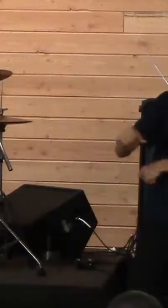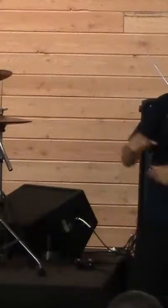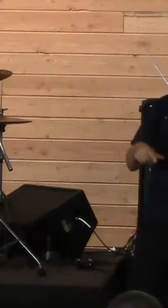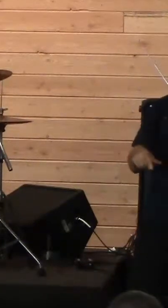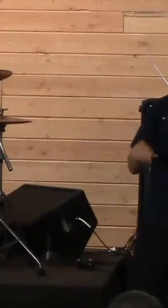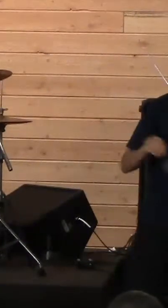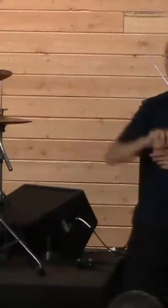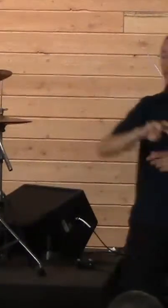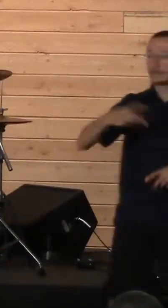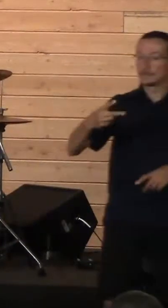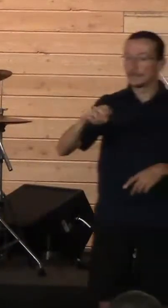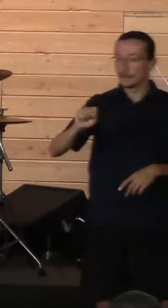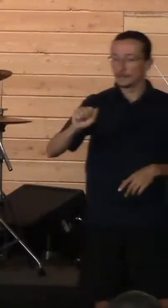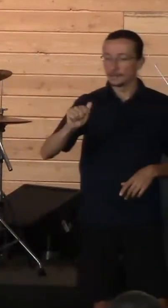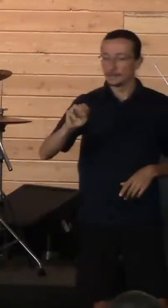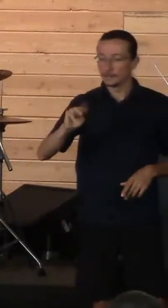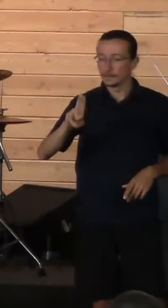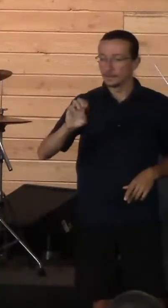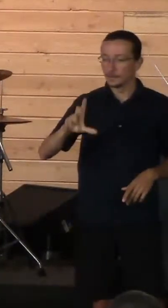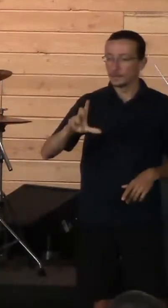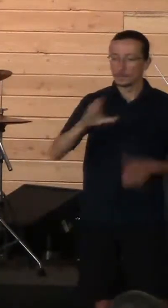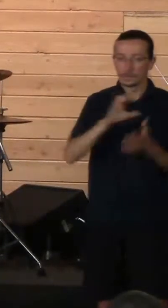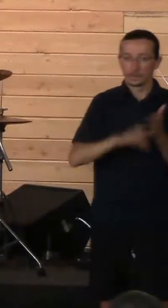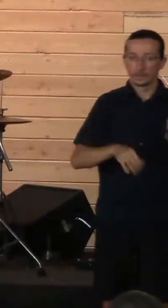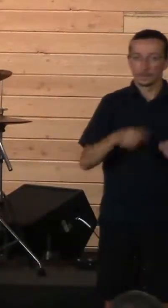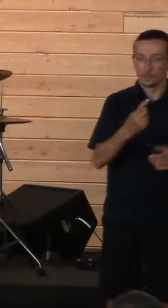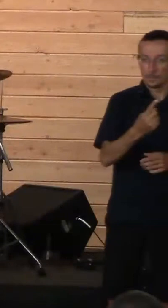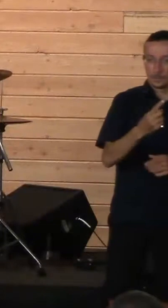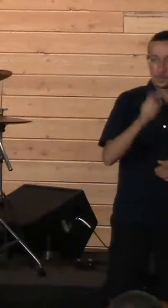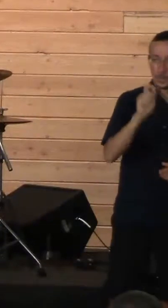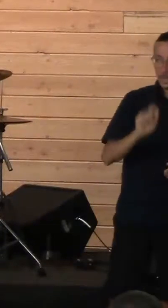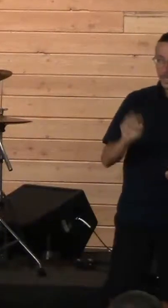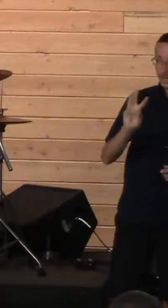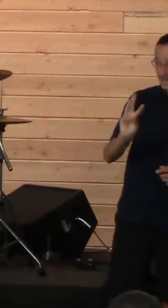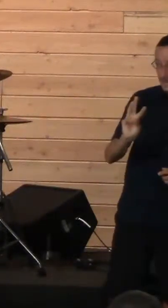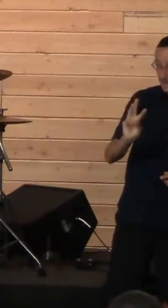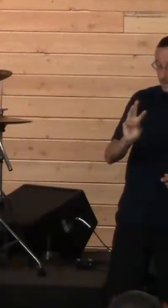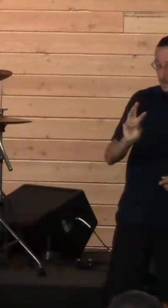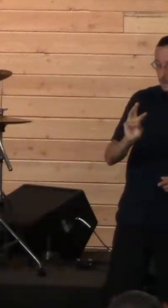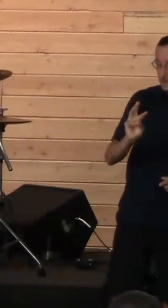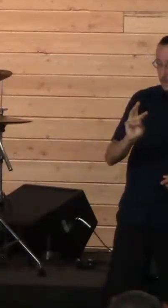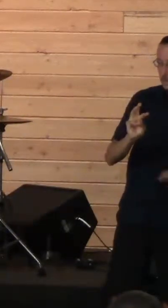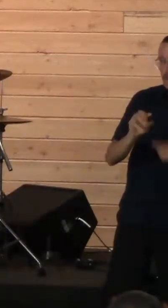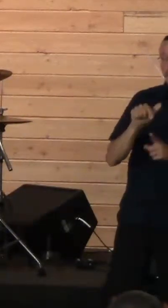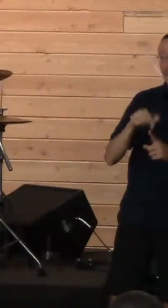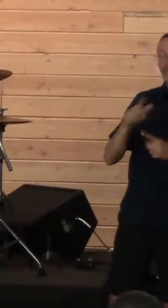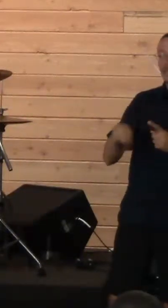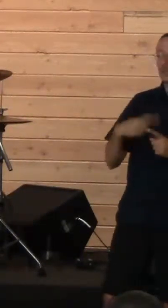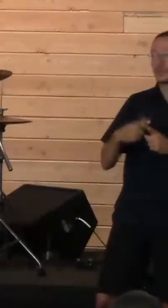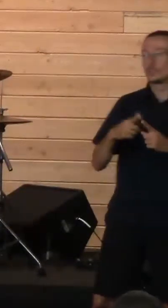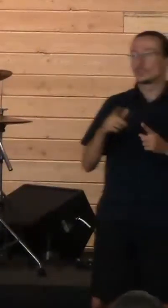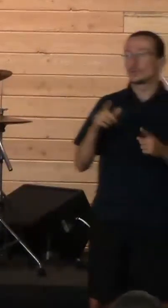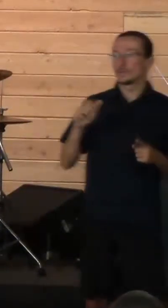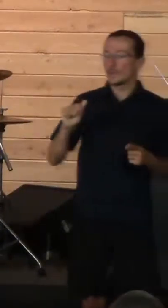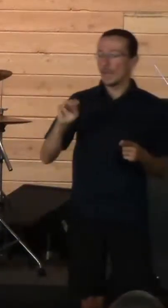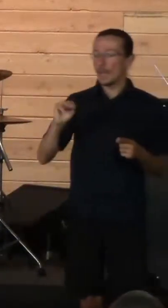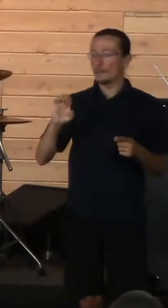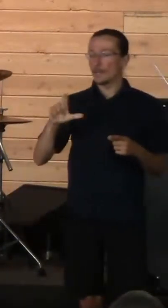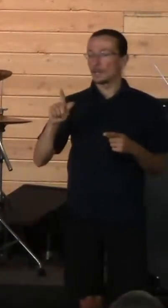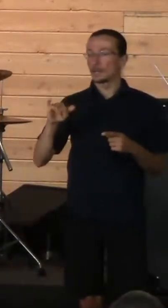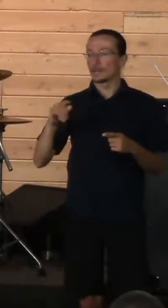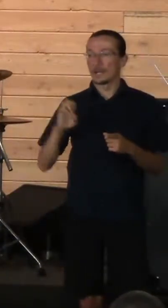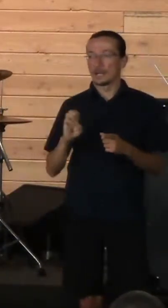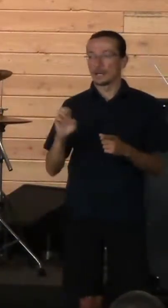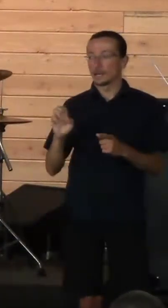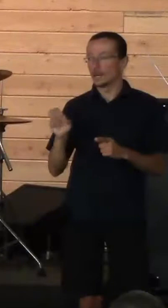Samuel 1-6, this is where the Amalekite comes in to tell David